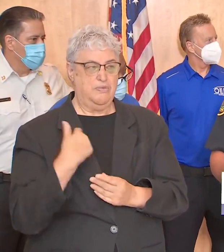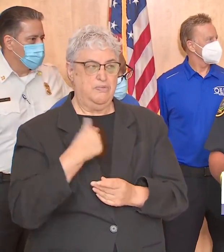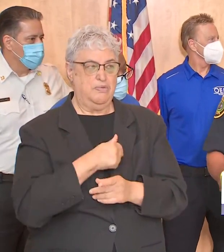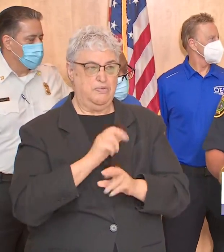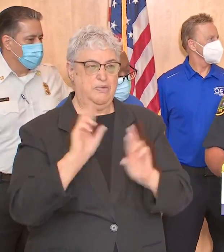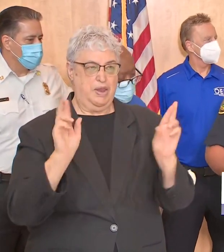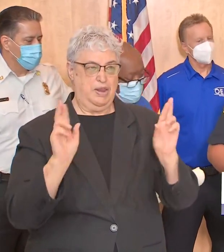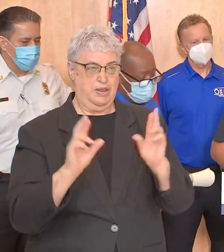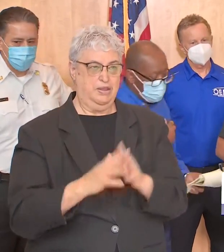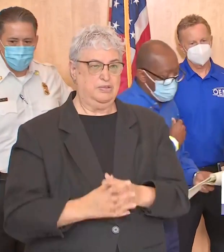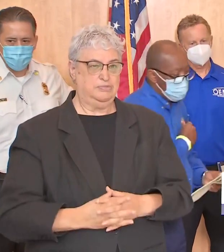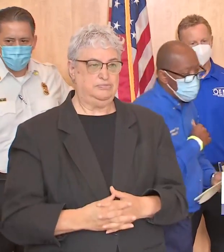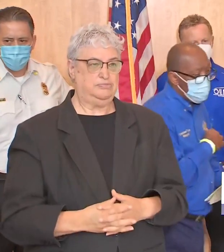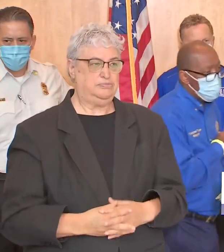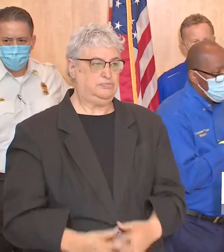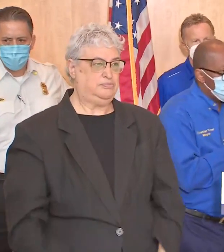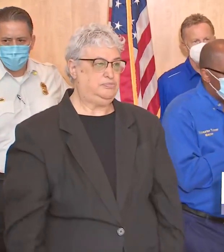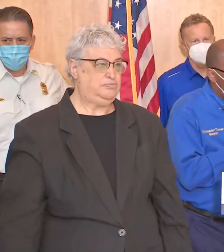we're we're in a roll